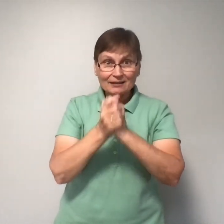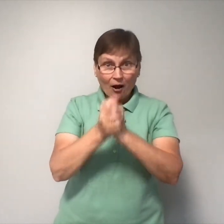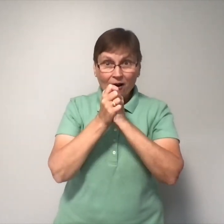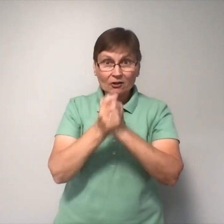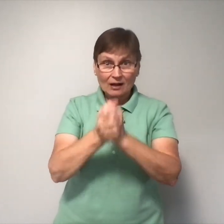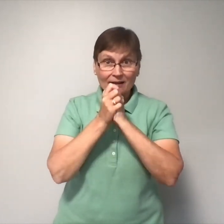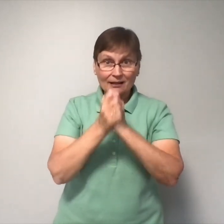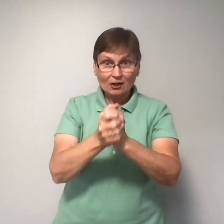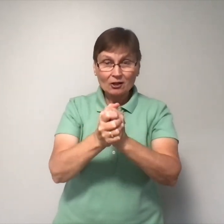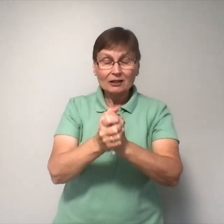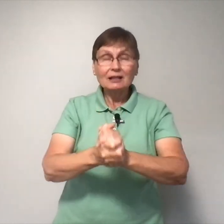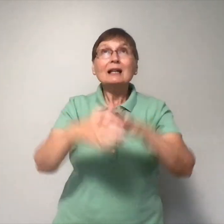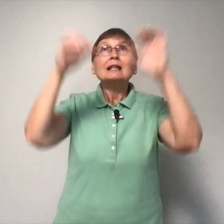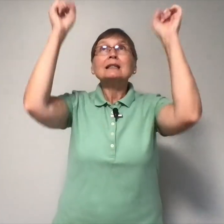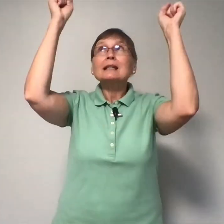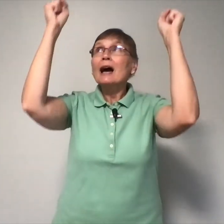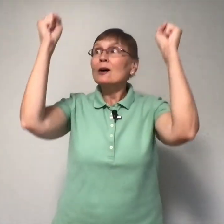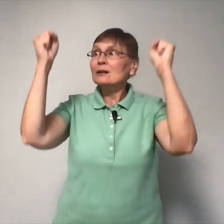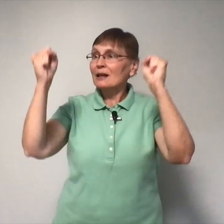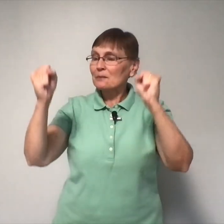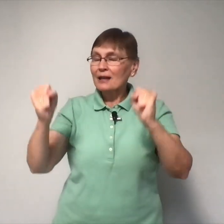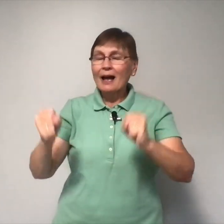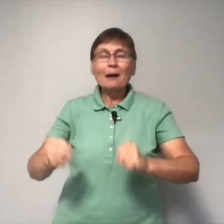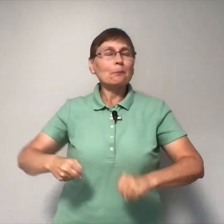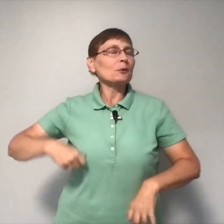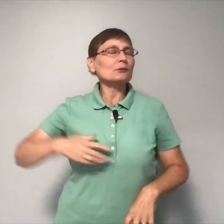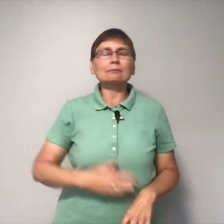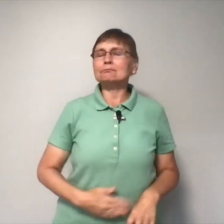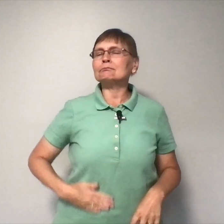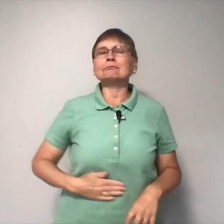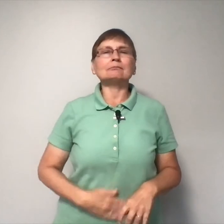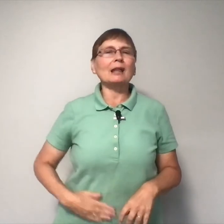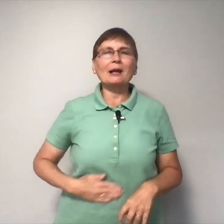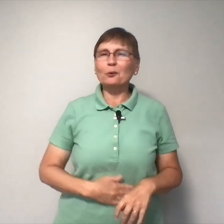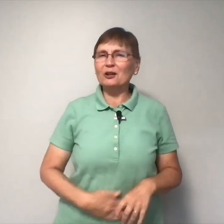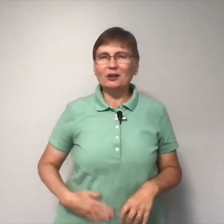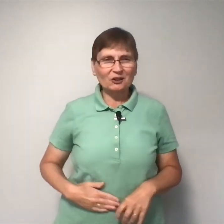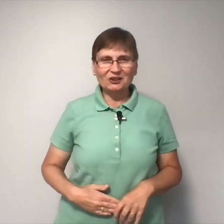hard as I could. Down came the apples. Mmm, they were good.